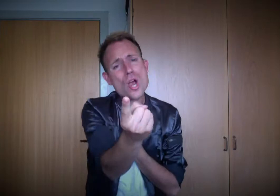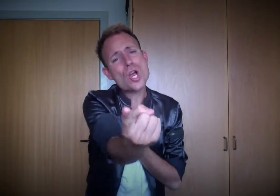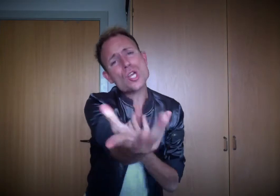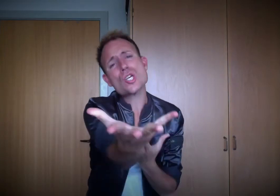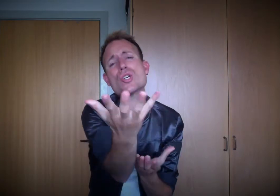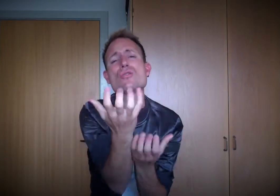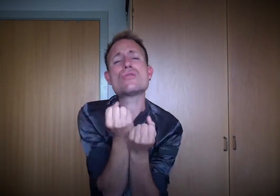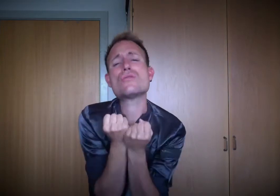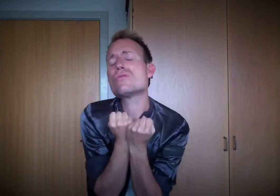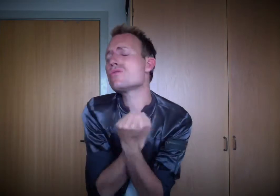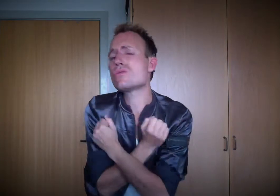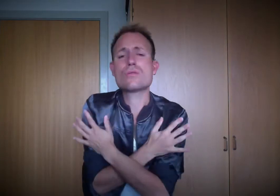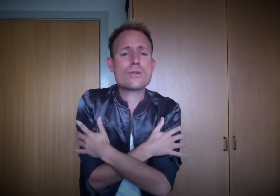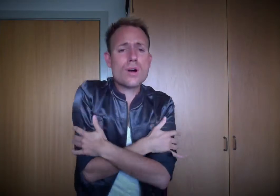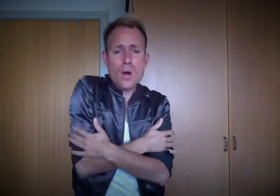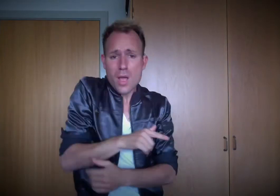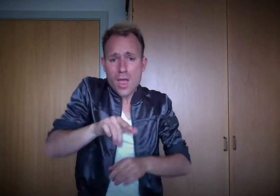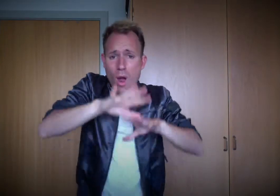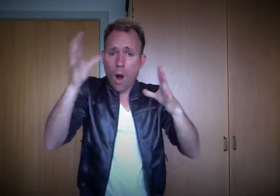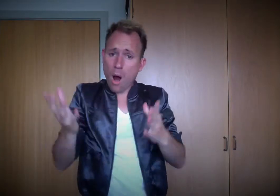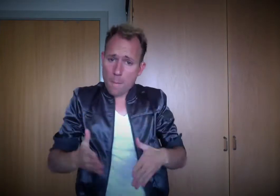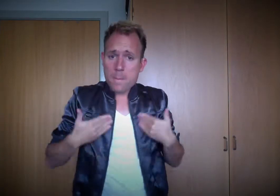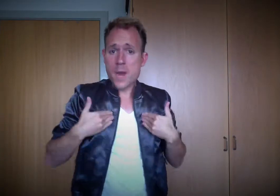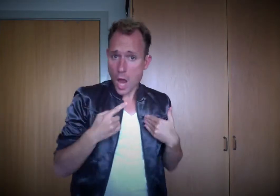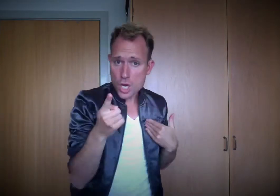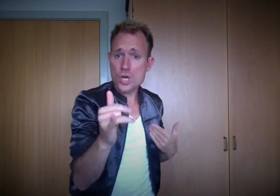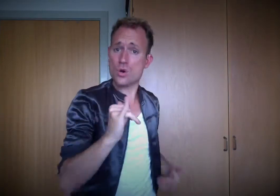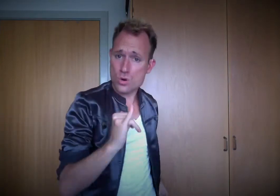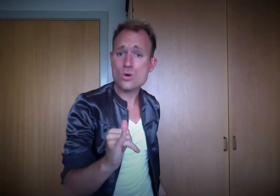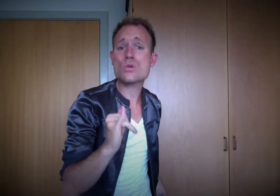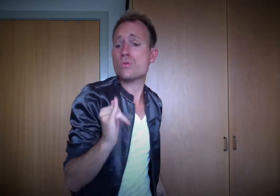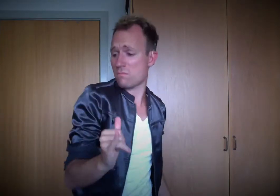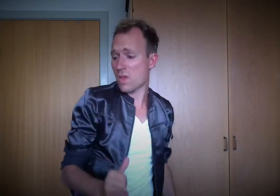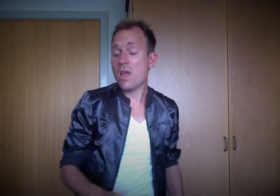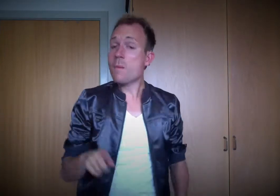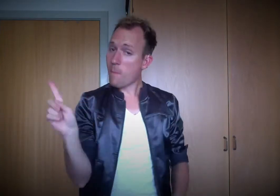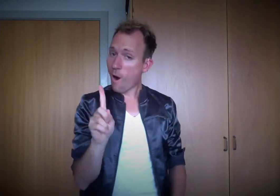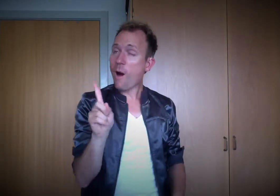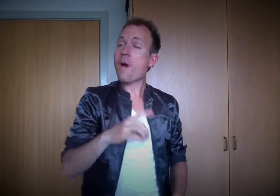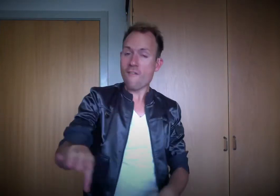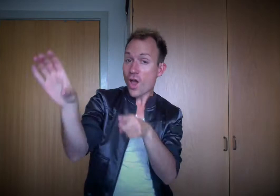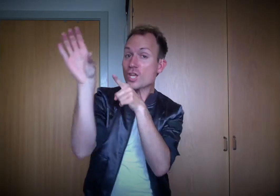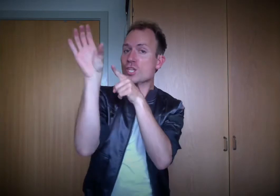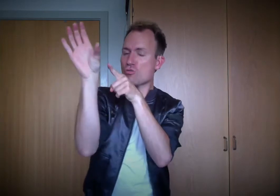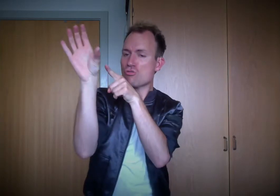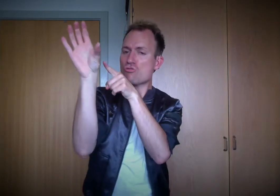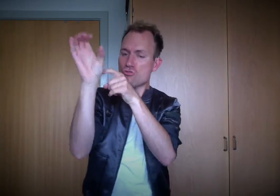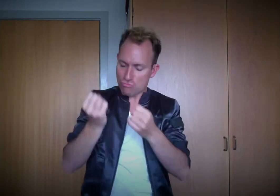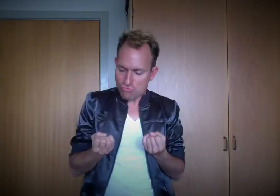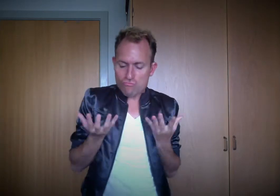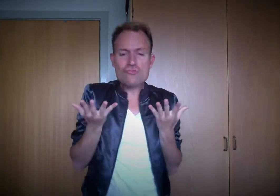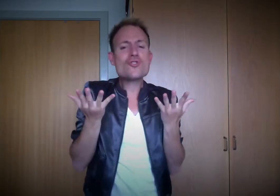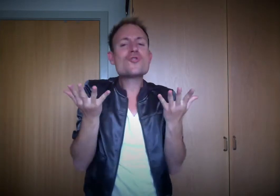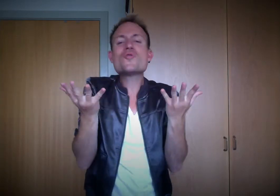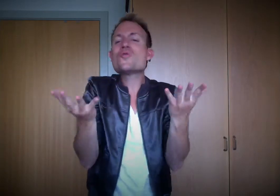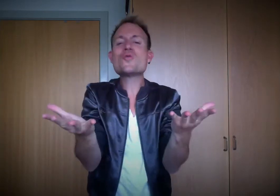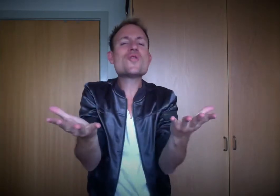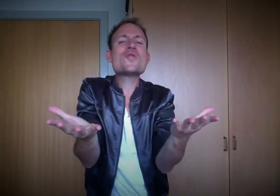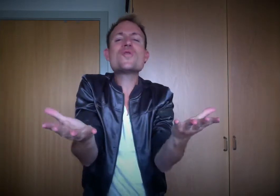you It's all up to me and you And the moment of truth And the moment of Ooh,